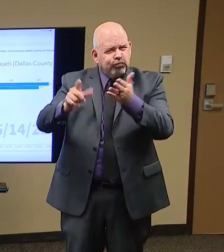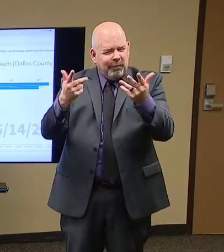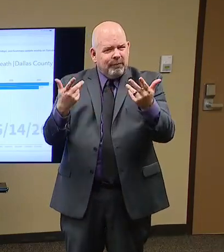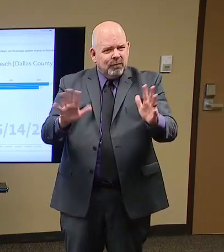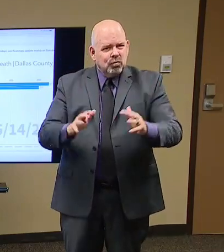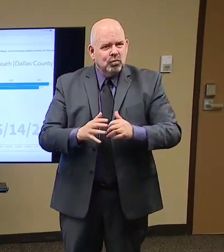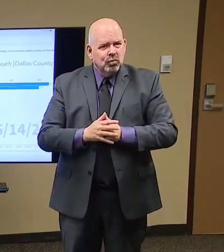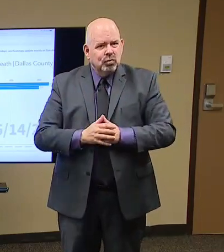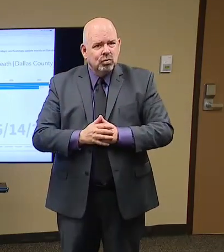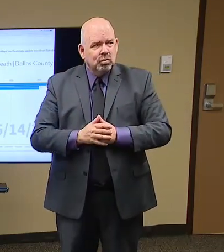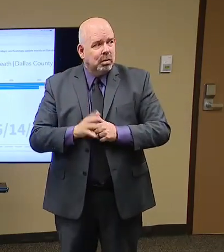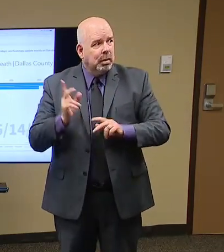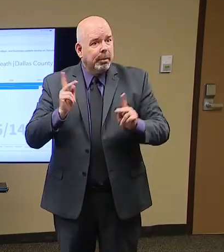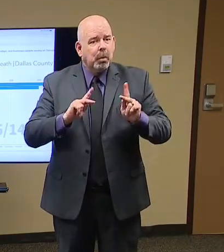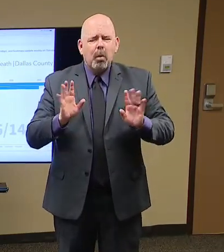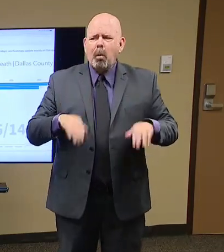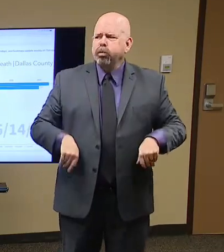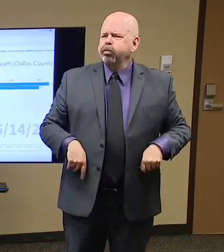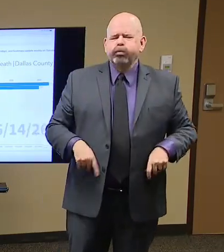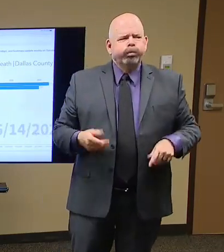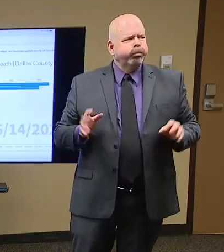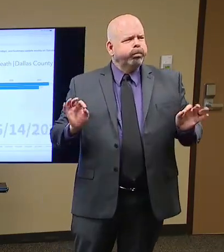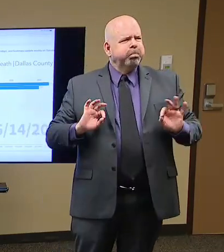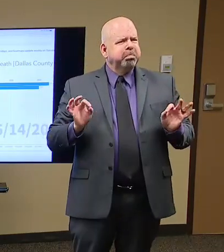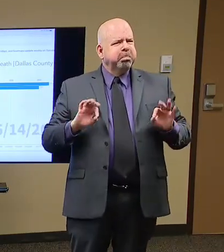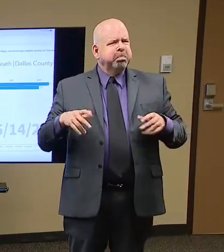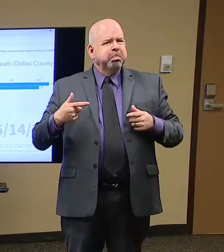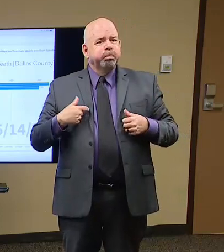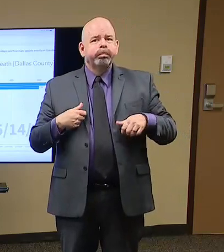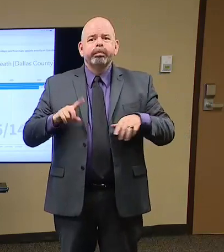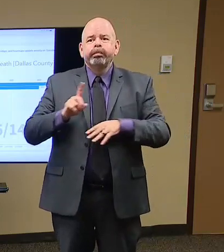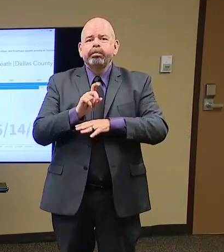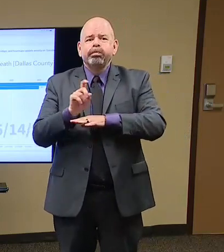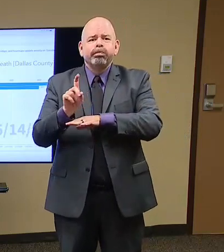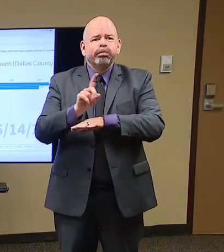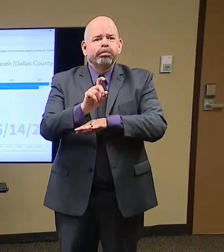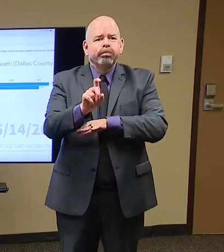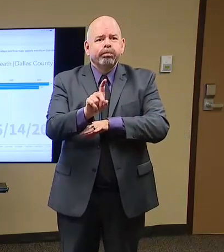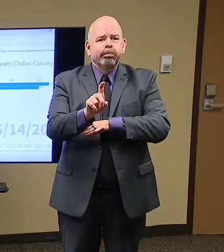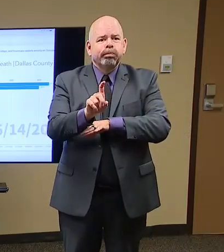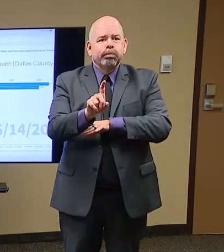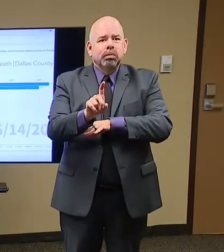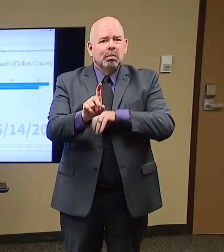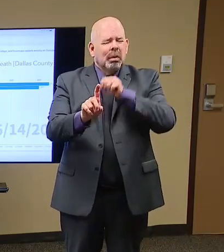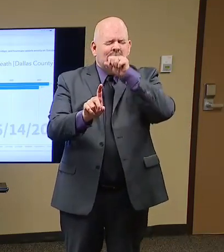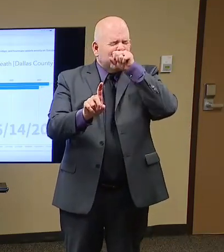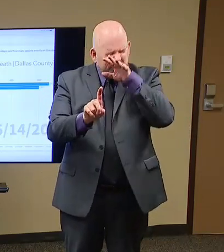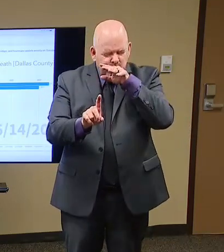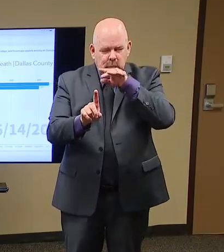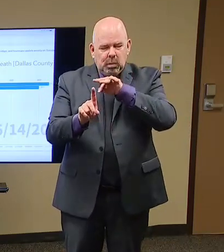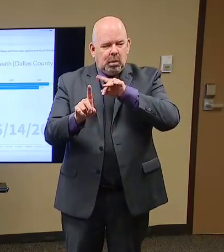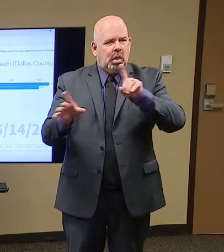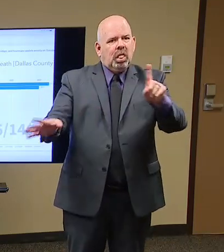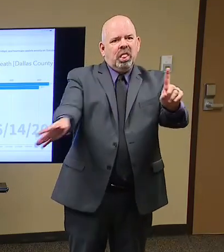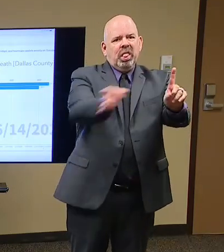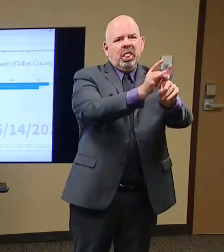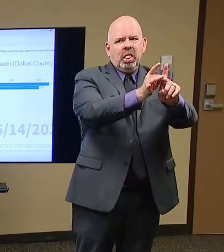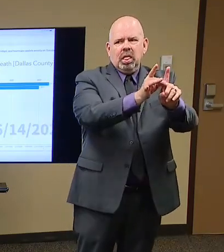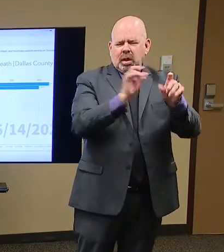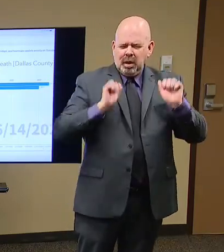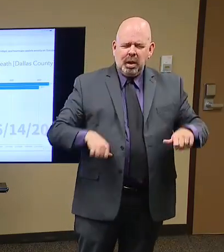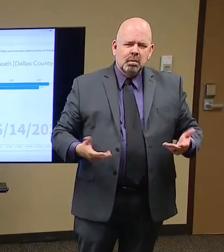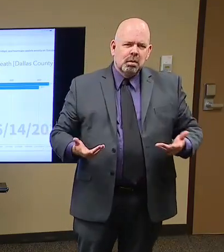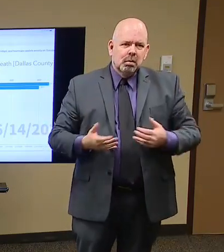they have any COVID or they even show symptoms, that that period can be very critical for spreading that through the droplets and some of the